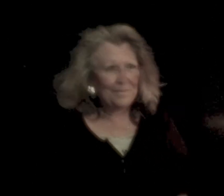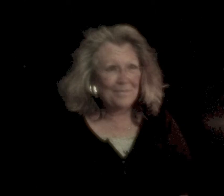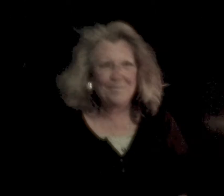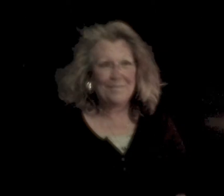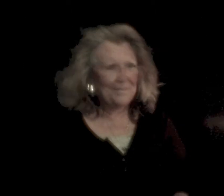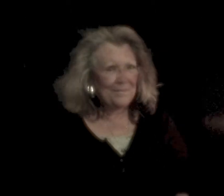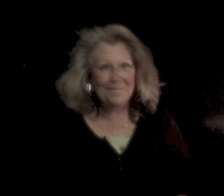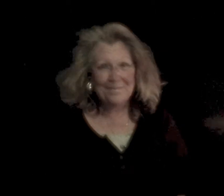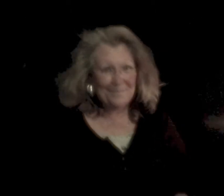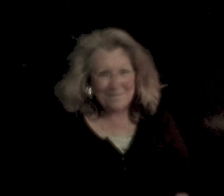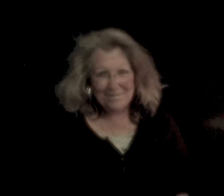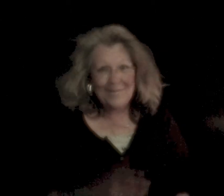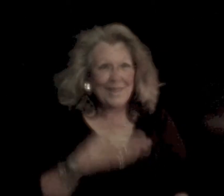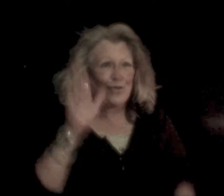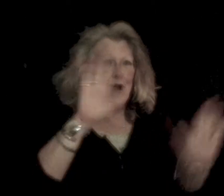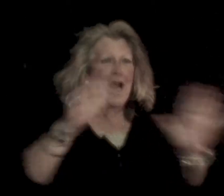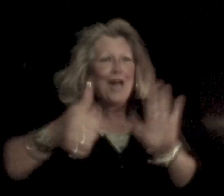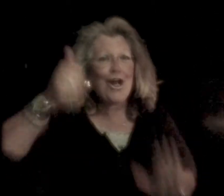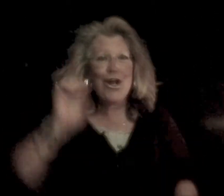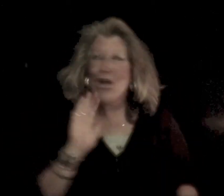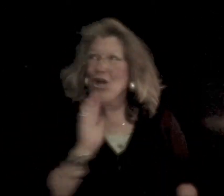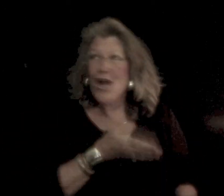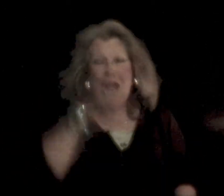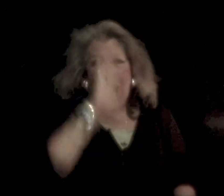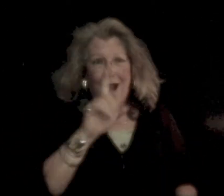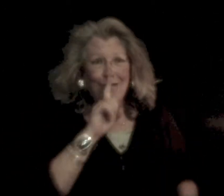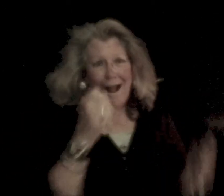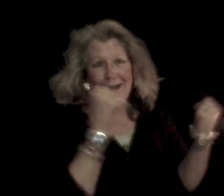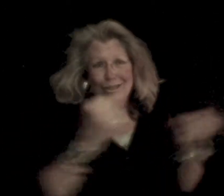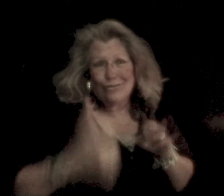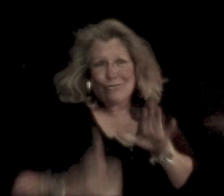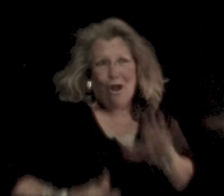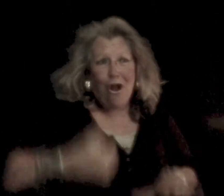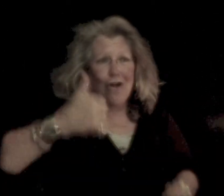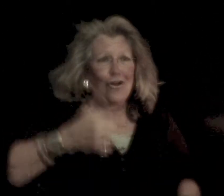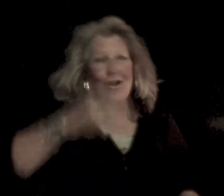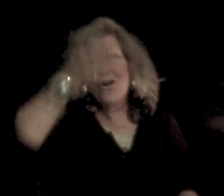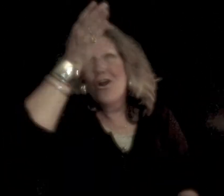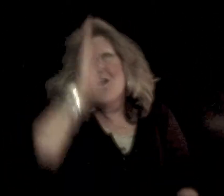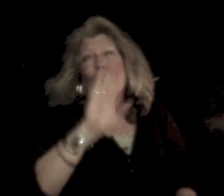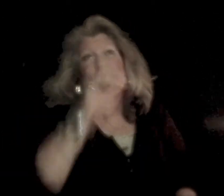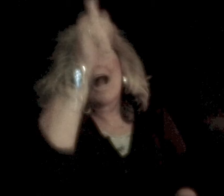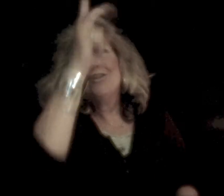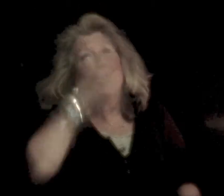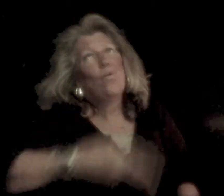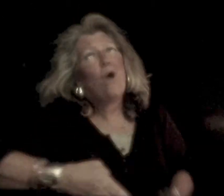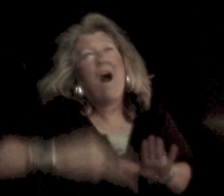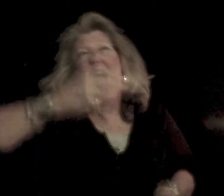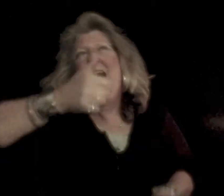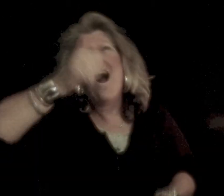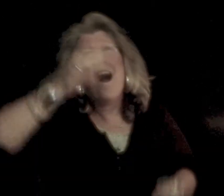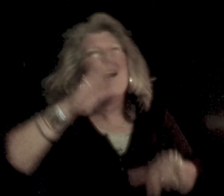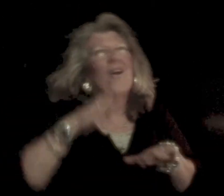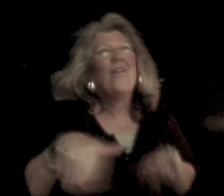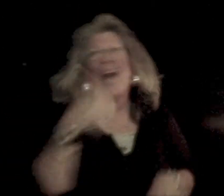I've got it's greater I've got it's stronger I've got you higher than